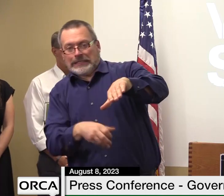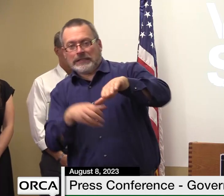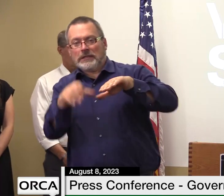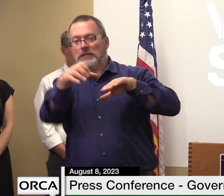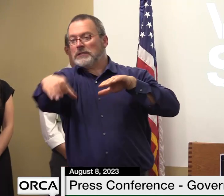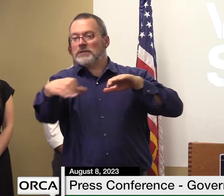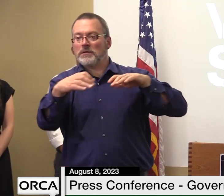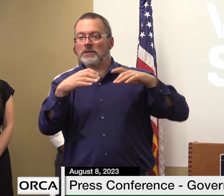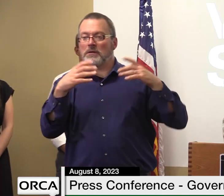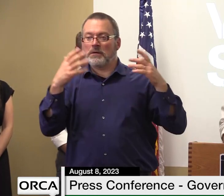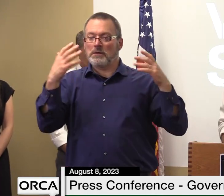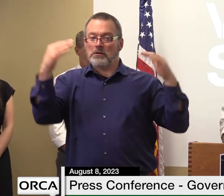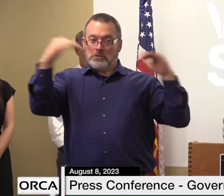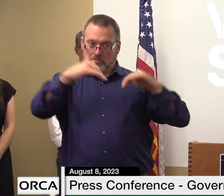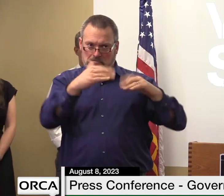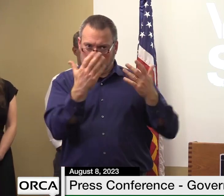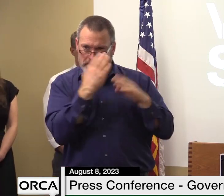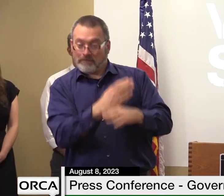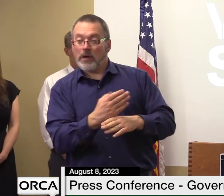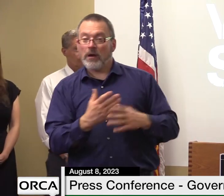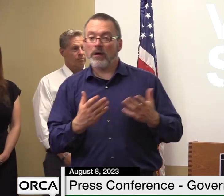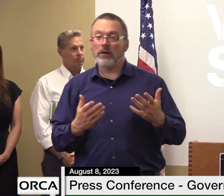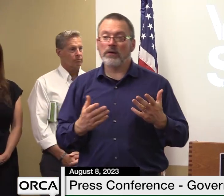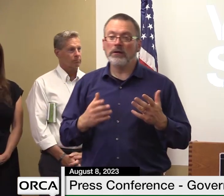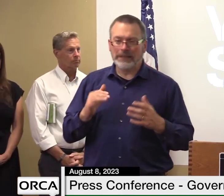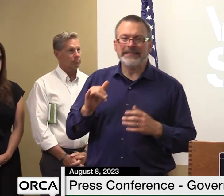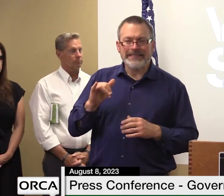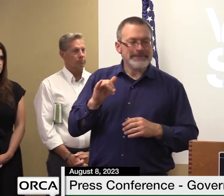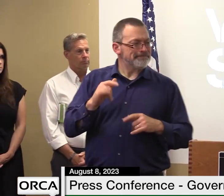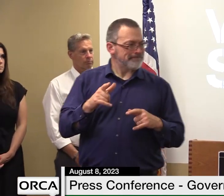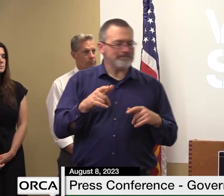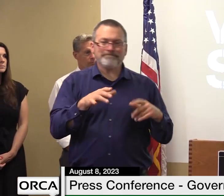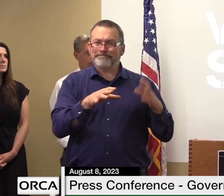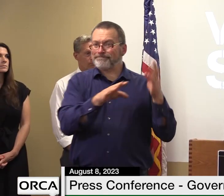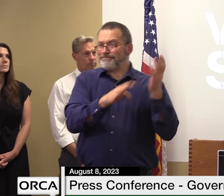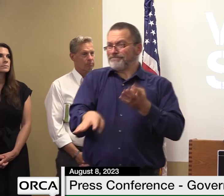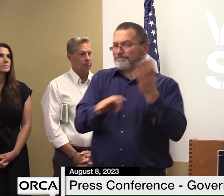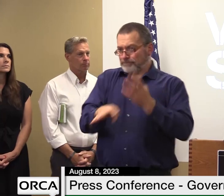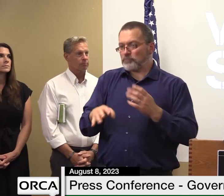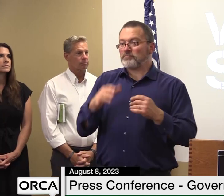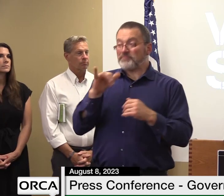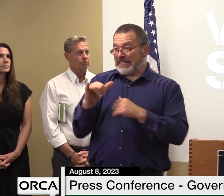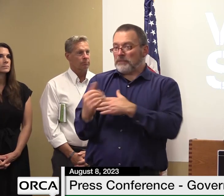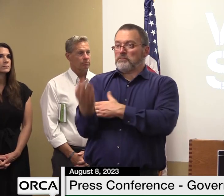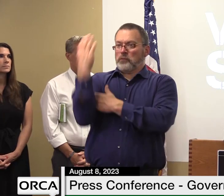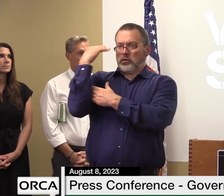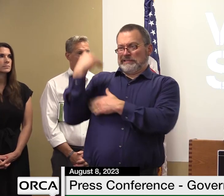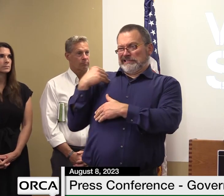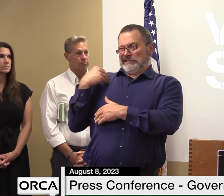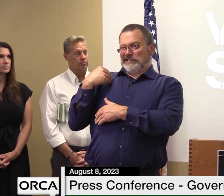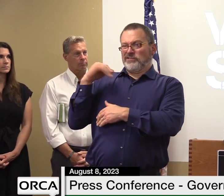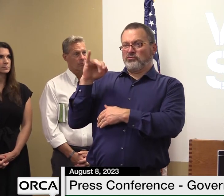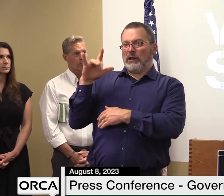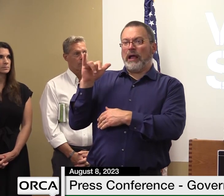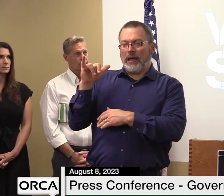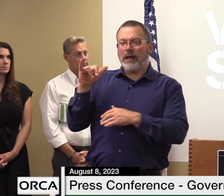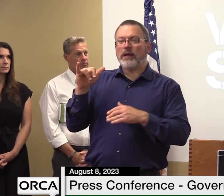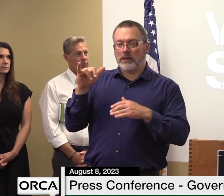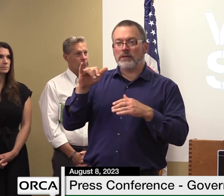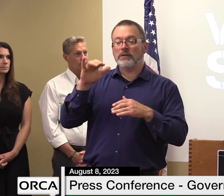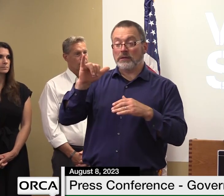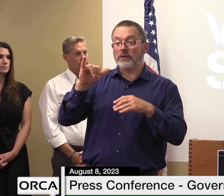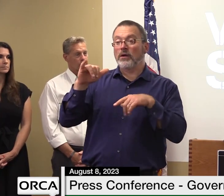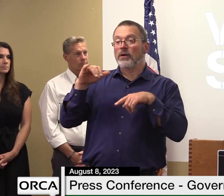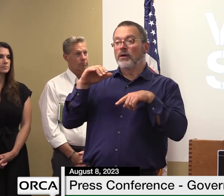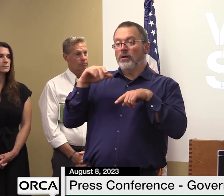i noticed that water pouring off that ledge the morning of the very first press conference that was held at the eoc in waterbury as i drove